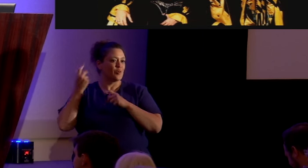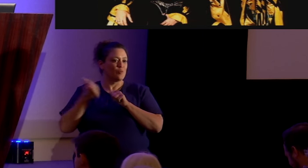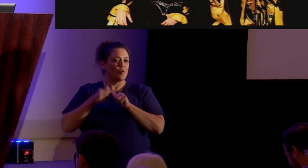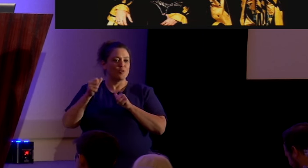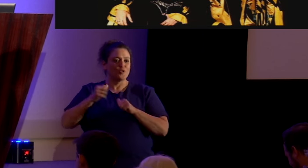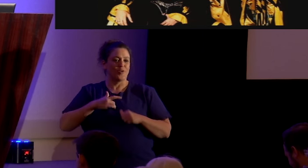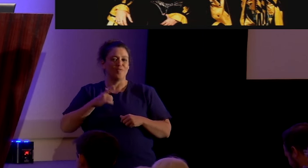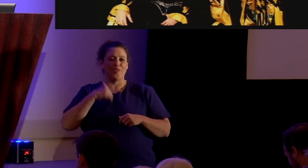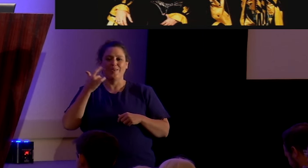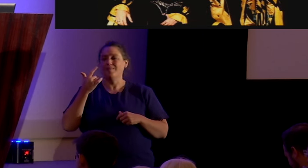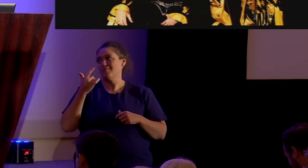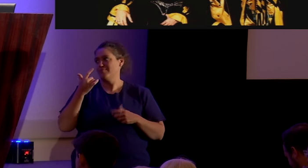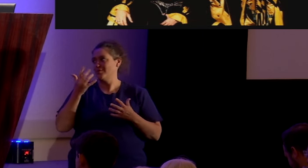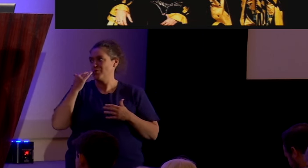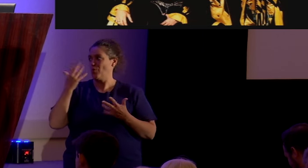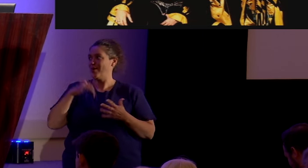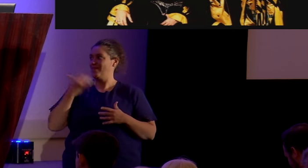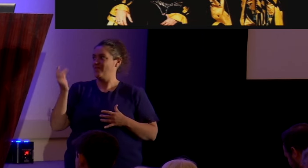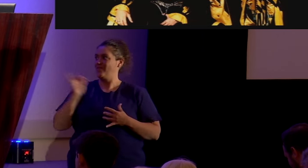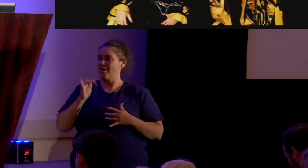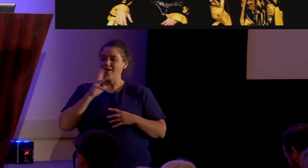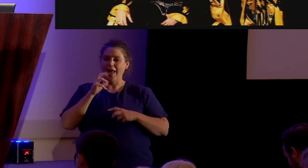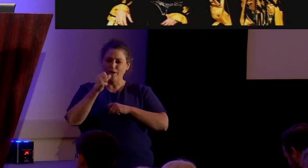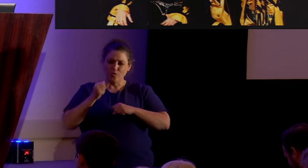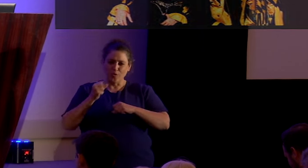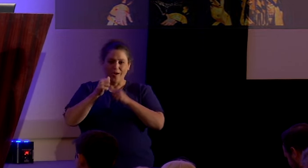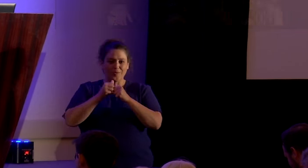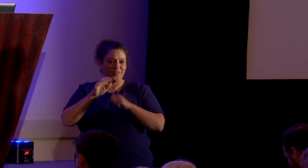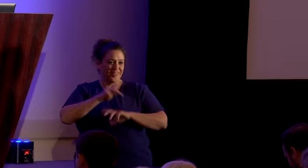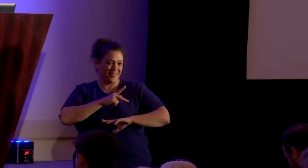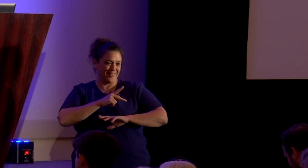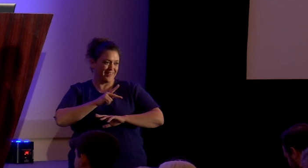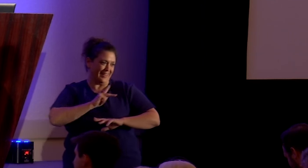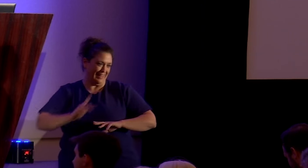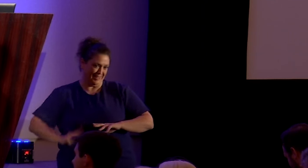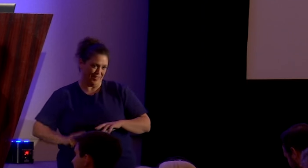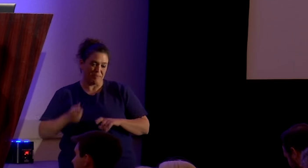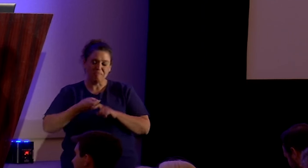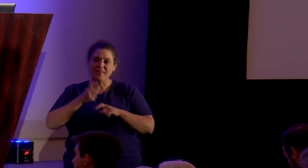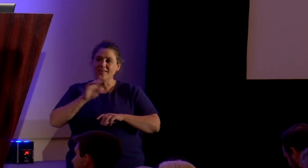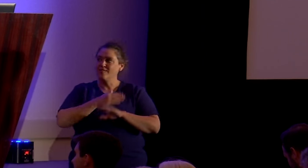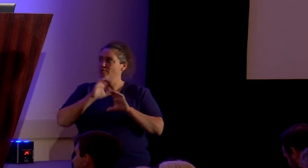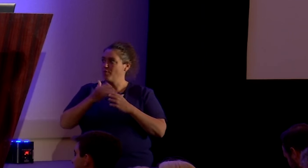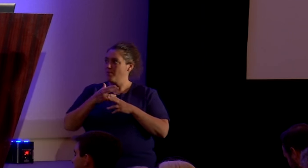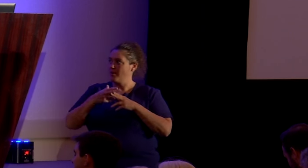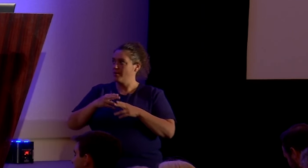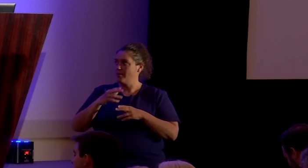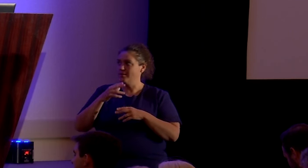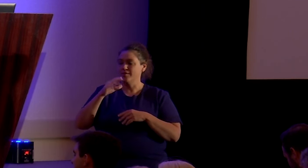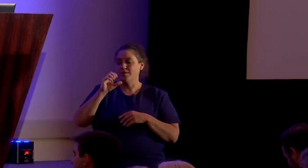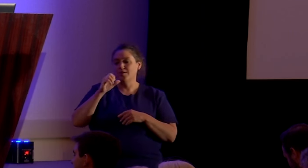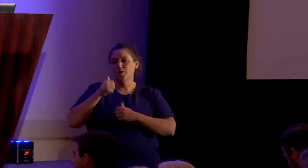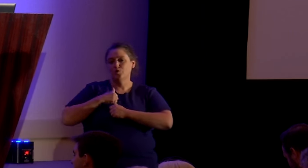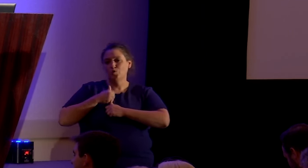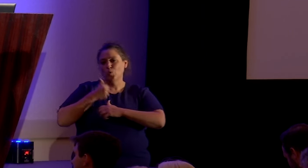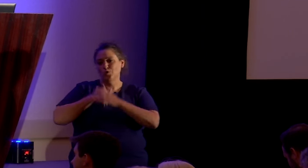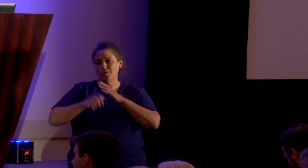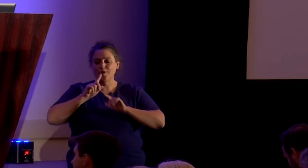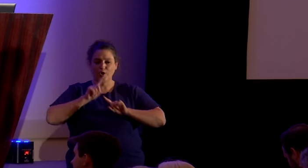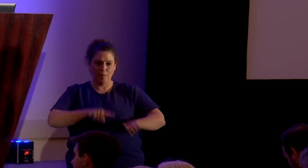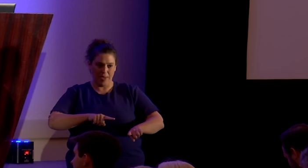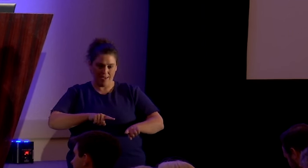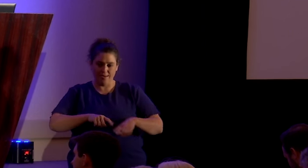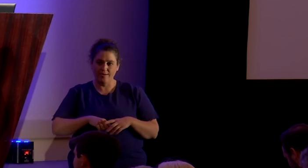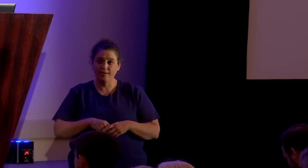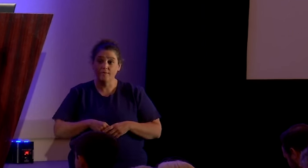feel what it was like to like rock with the king okay this is from a band a song called soldiers under command now